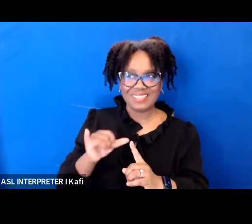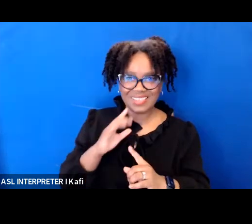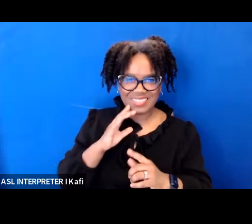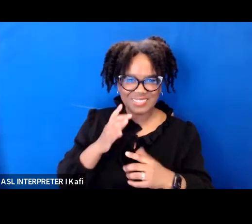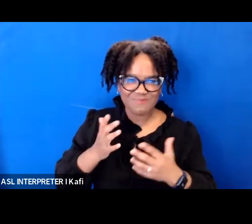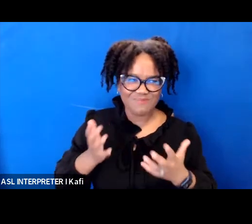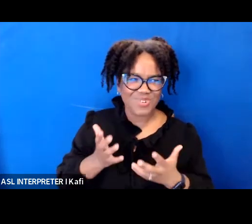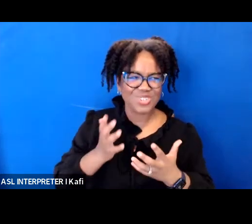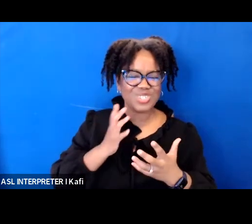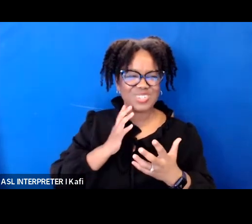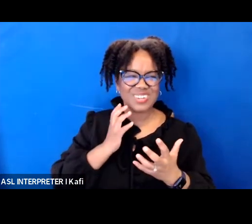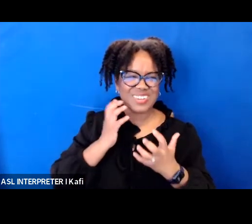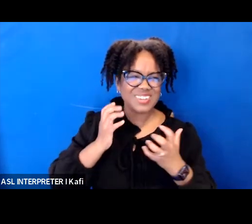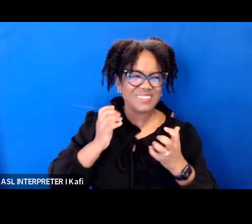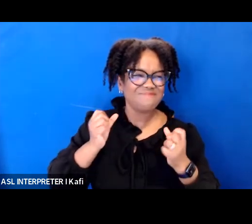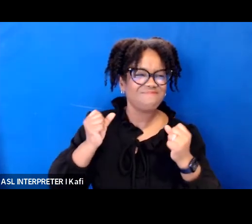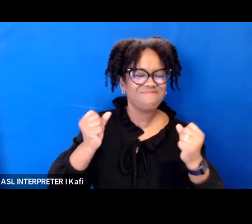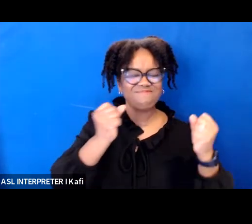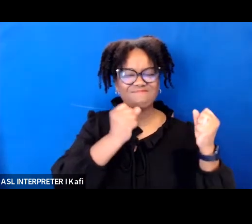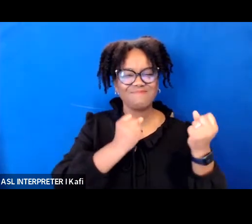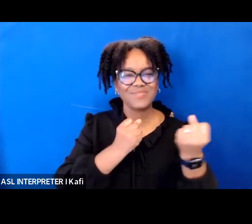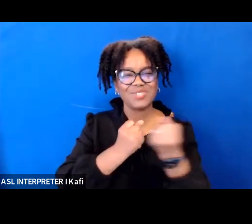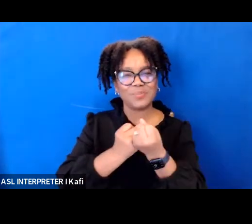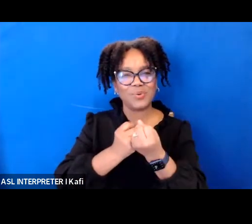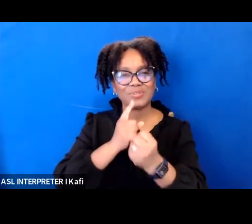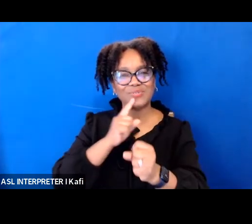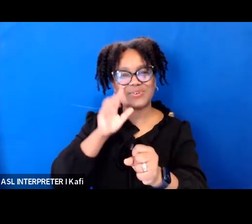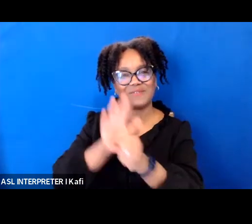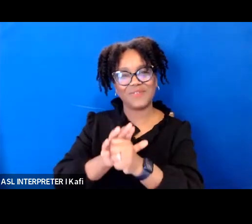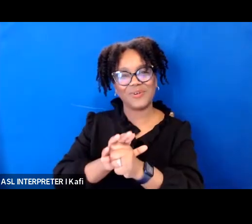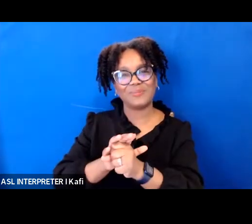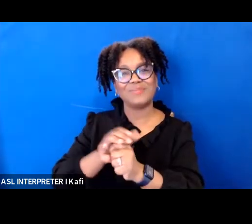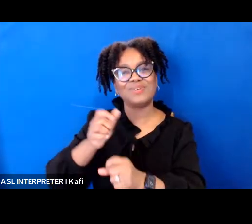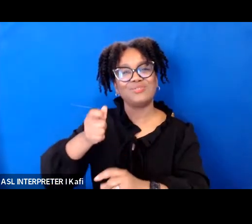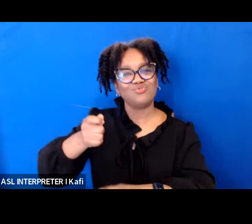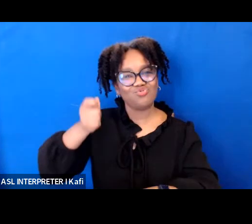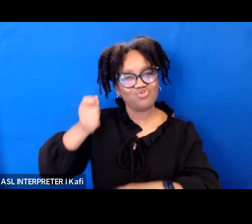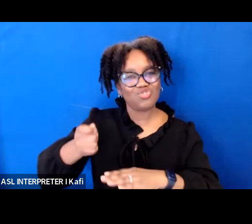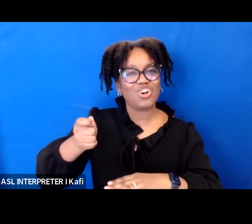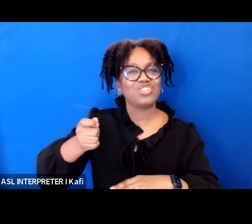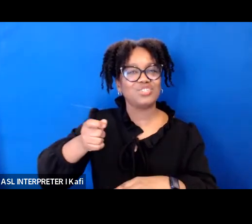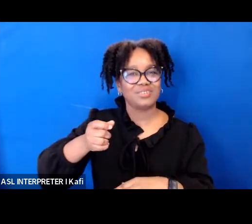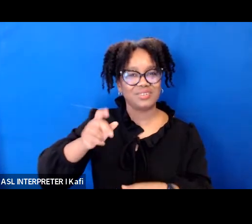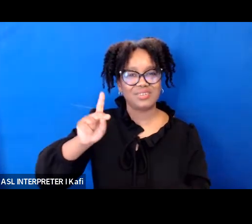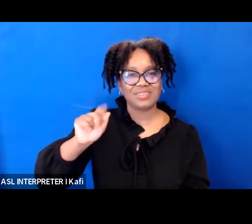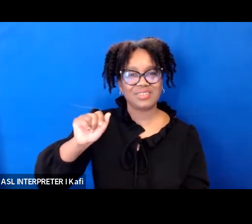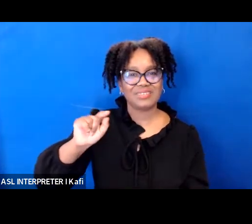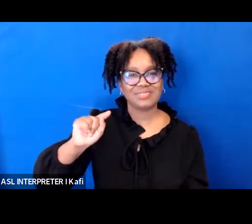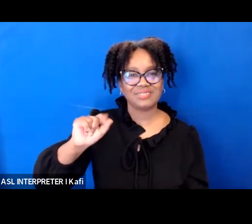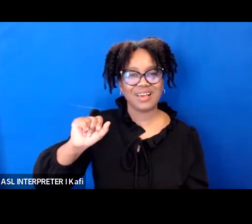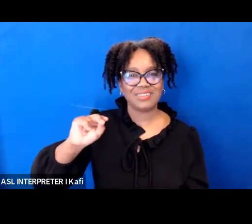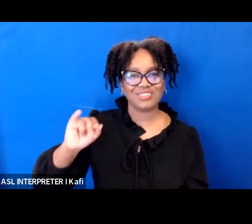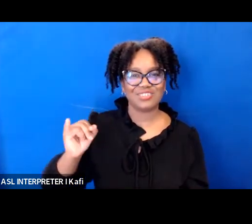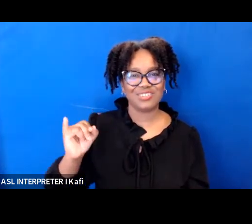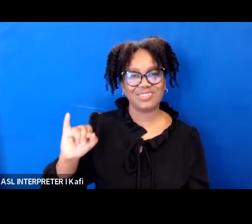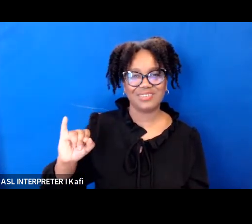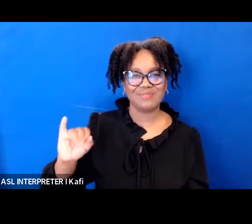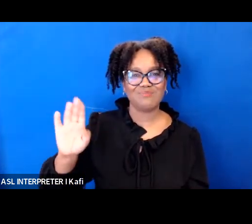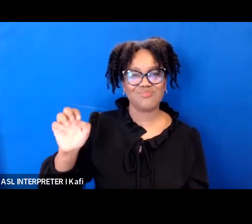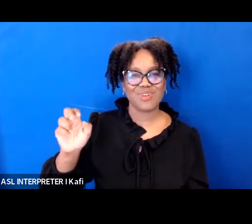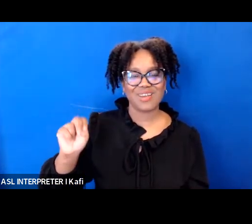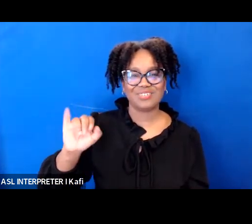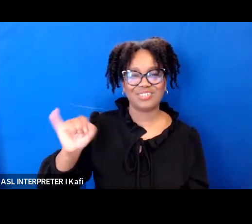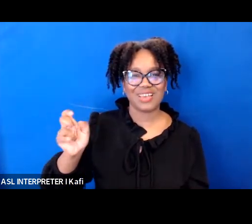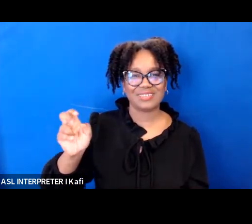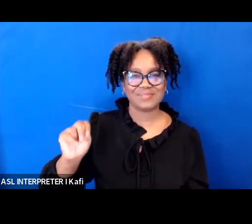in particular because i'm a black woman who went to harvard law school and was the first deaf blind